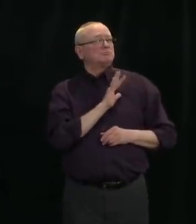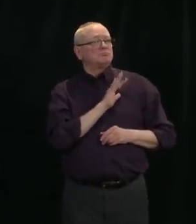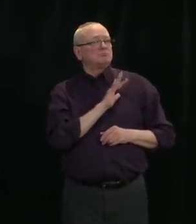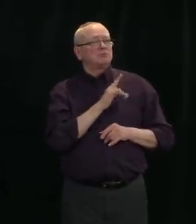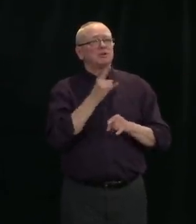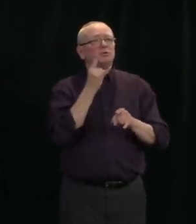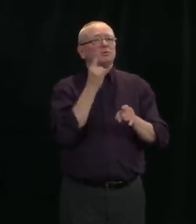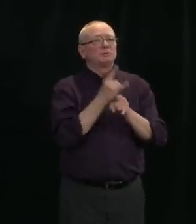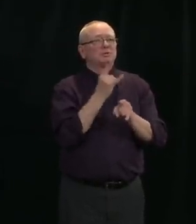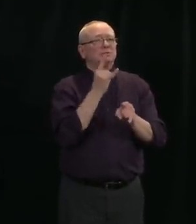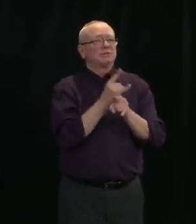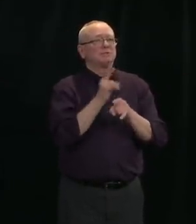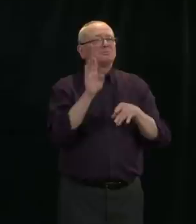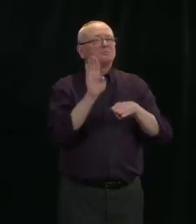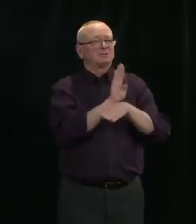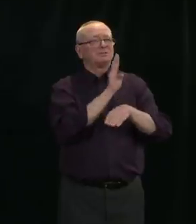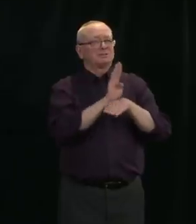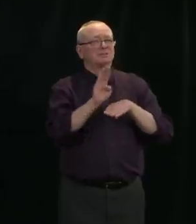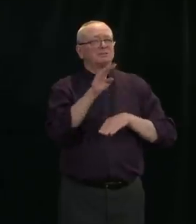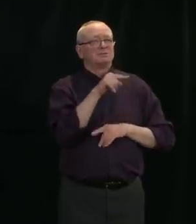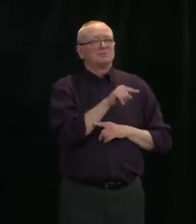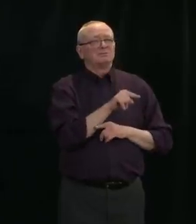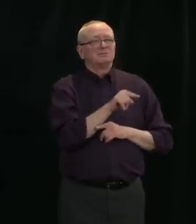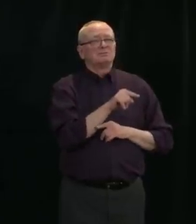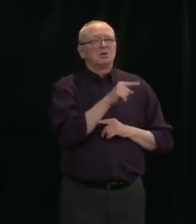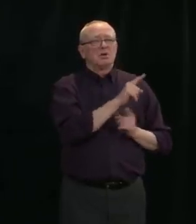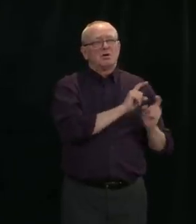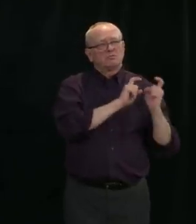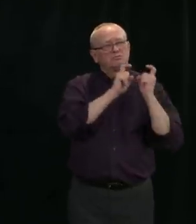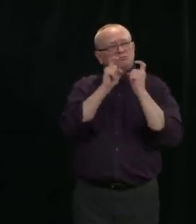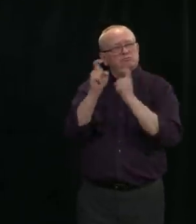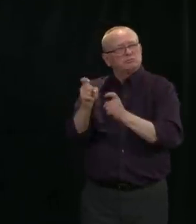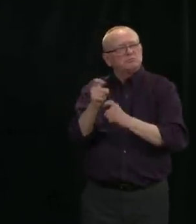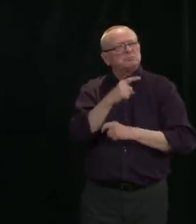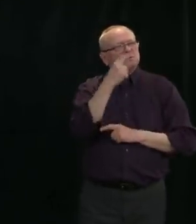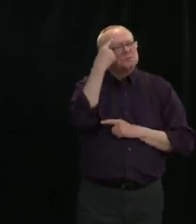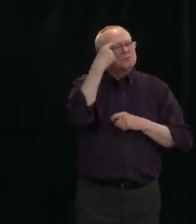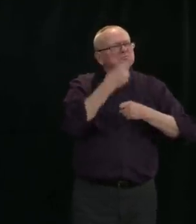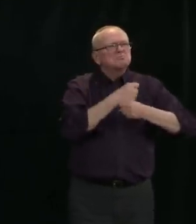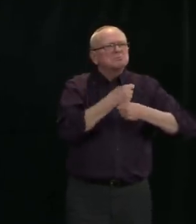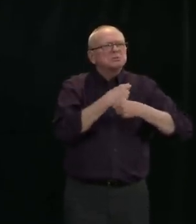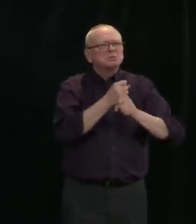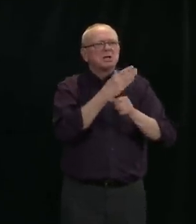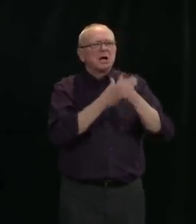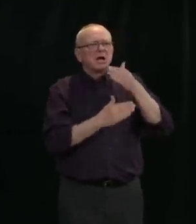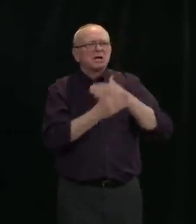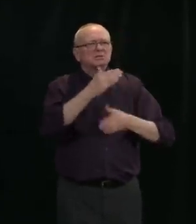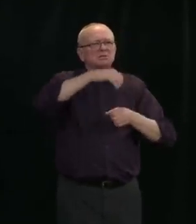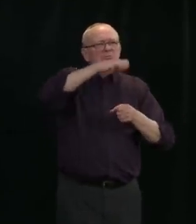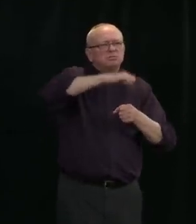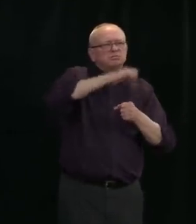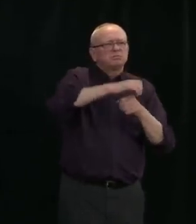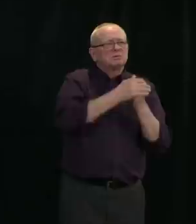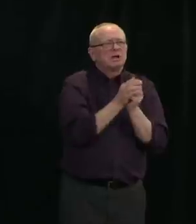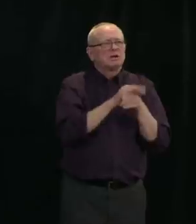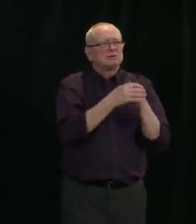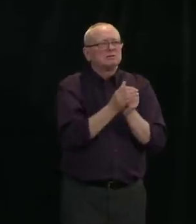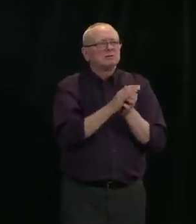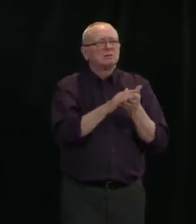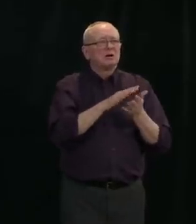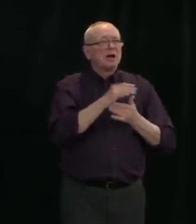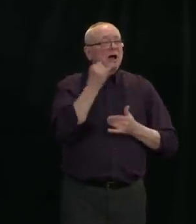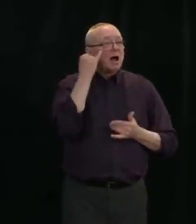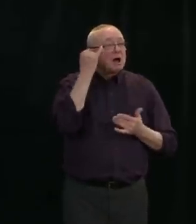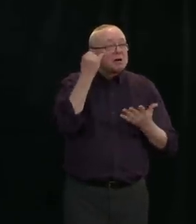making hand sanitizer to offer Alberta craft brewers and distillers, and it took off, excuse me, to other distillers and brewers, and it took off